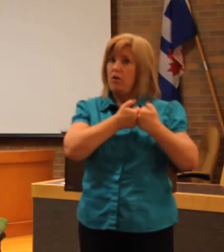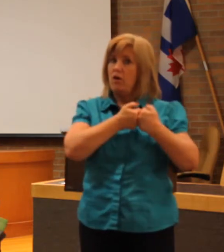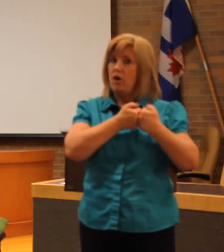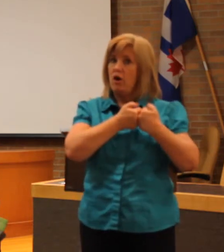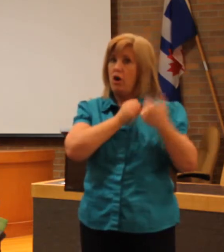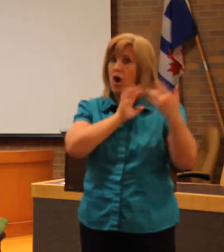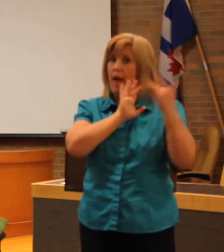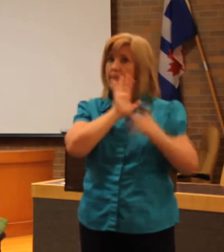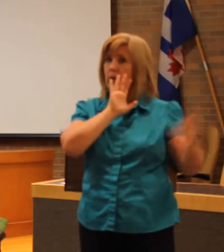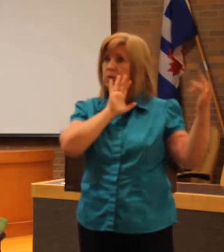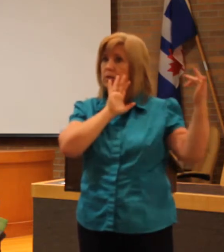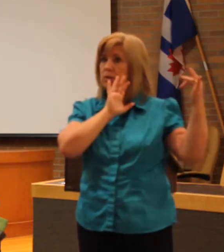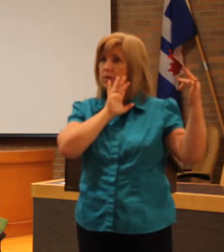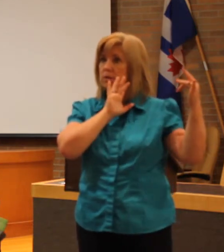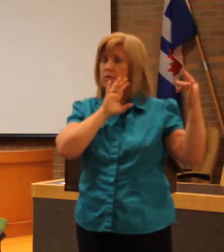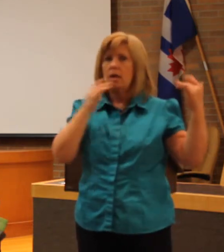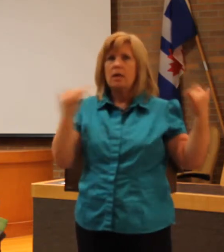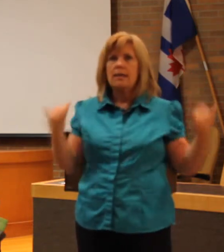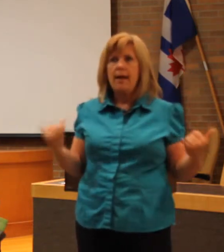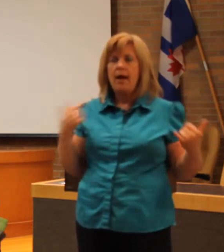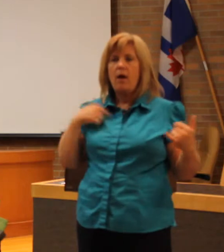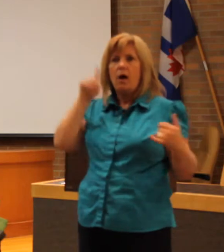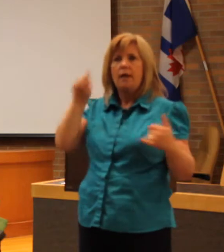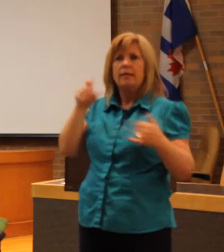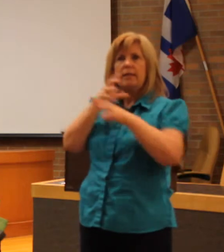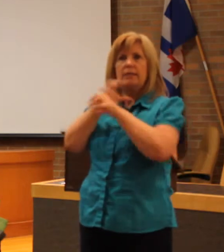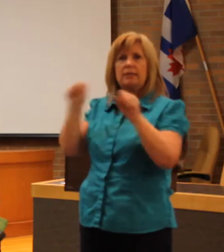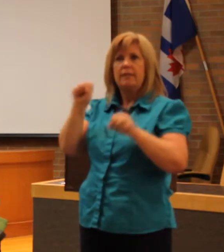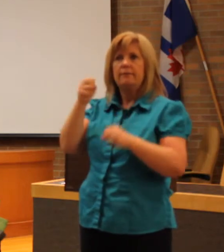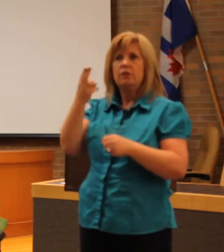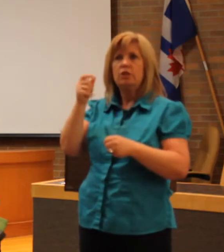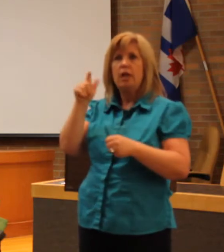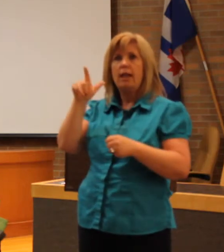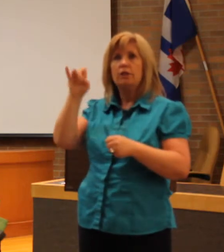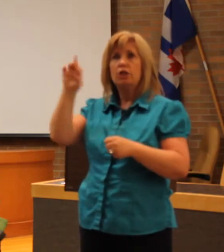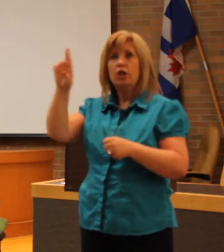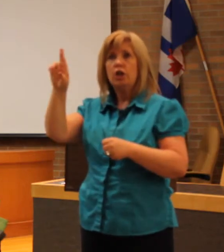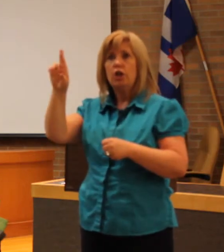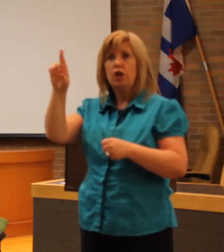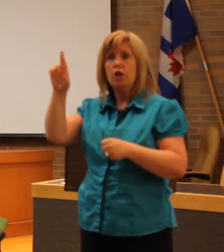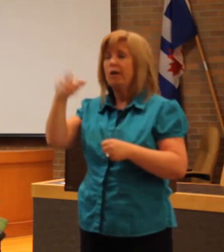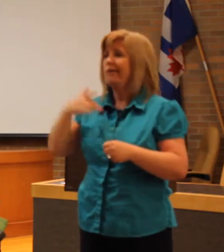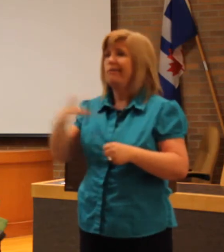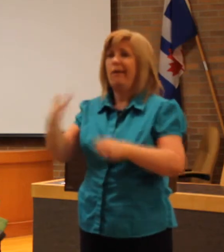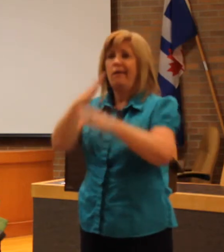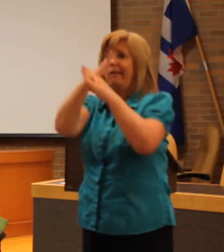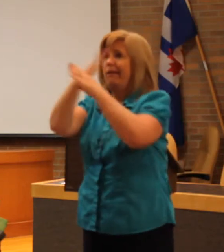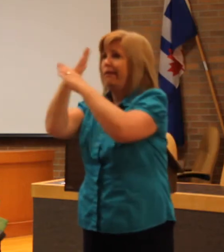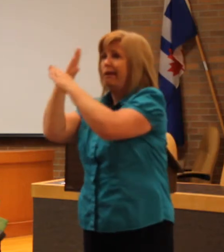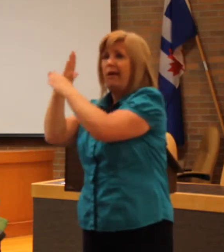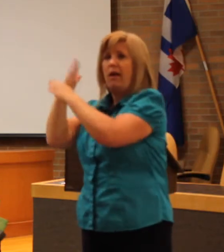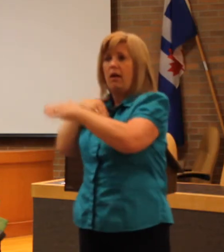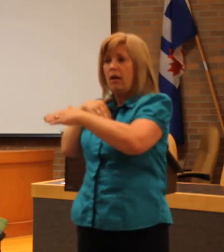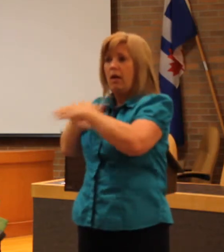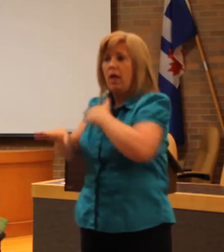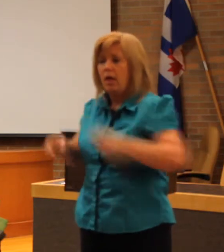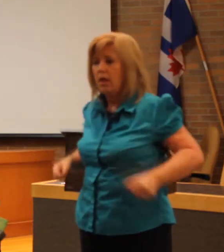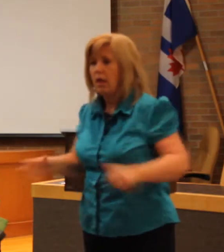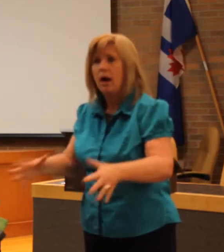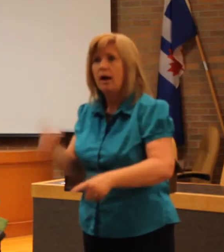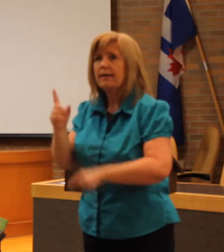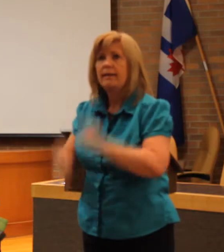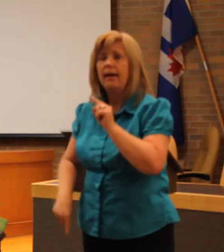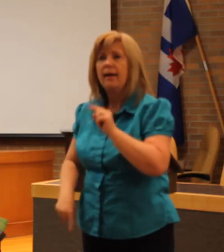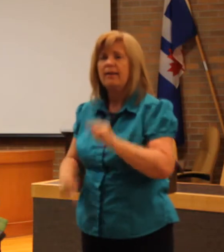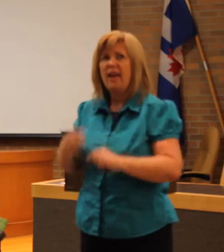and now needs a safe shelter to go to, there are very few accessible women's shelters in Toronto. I believe